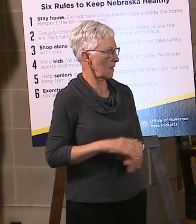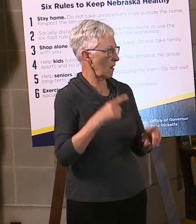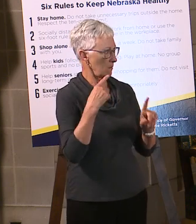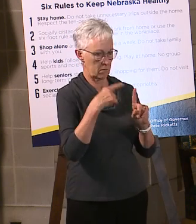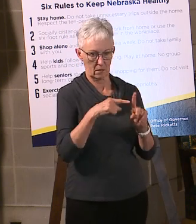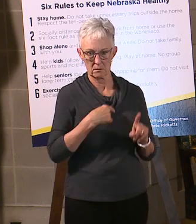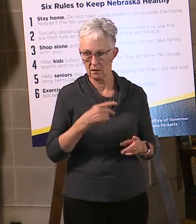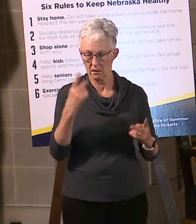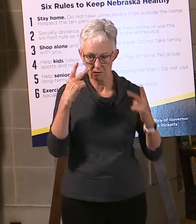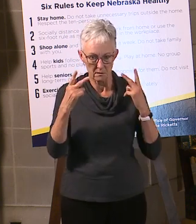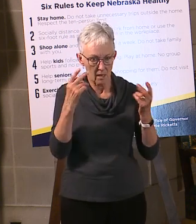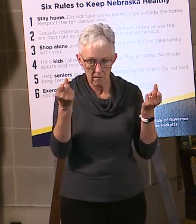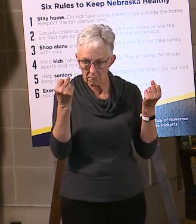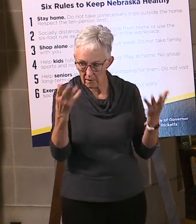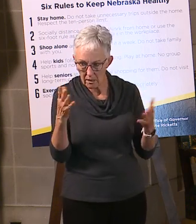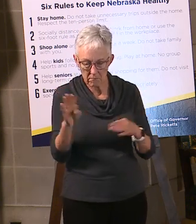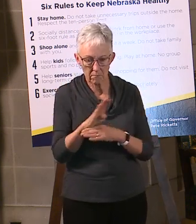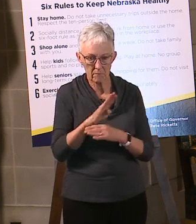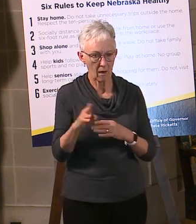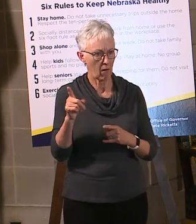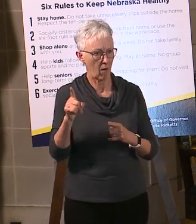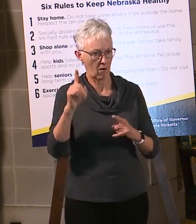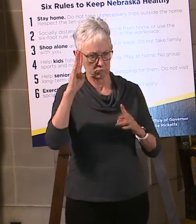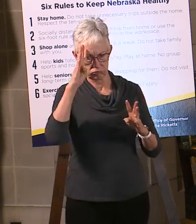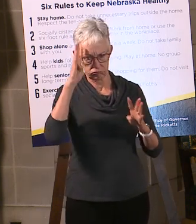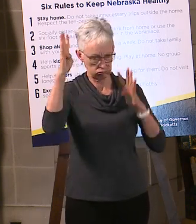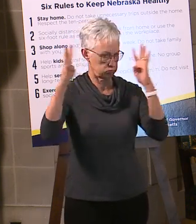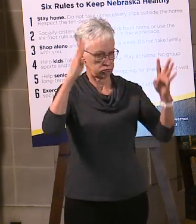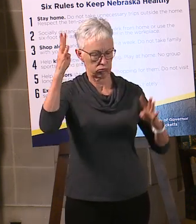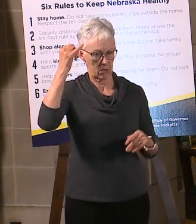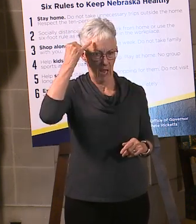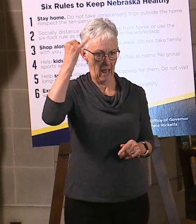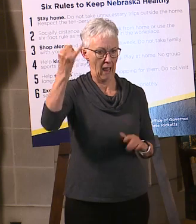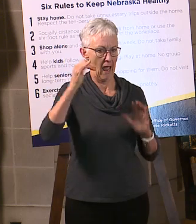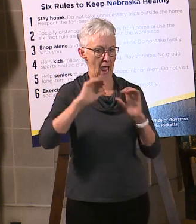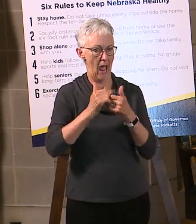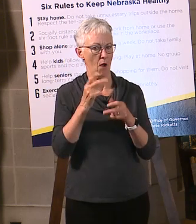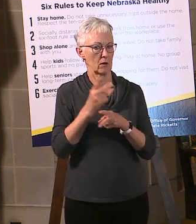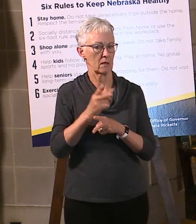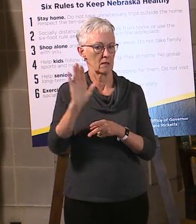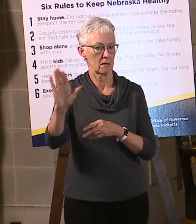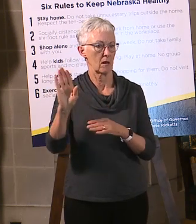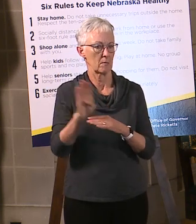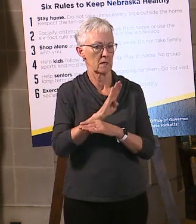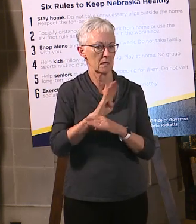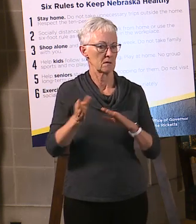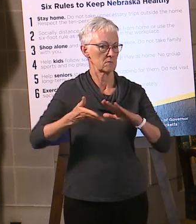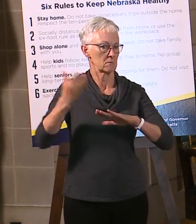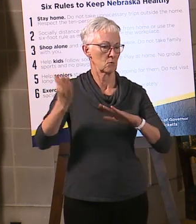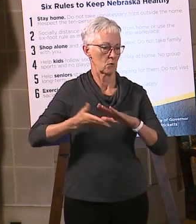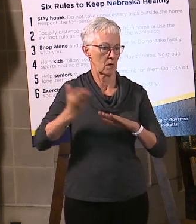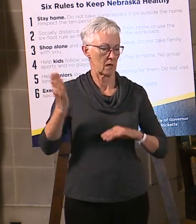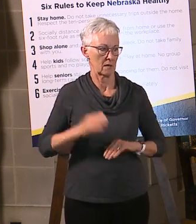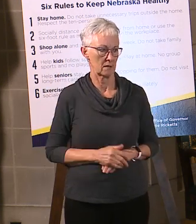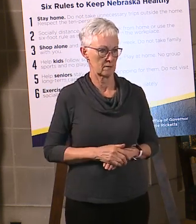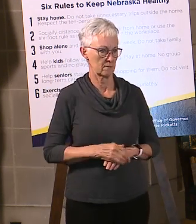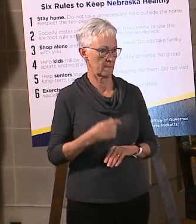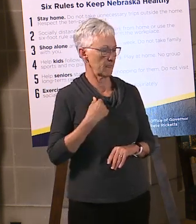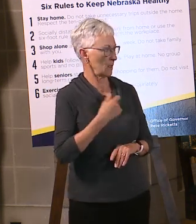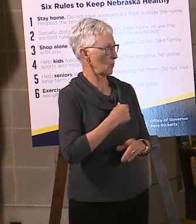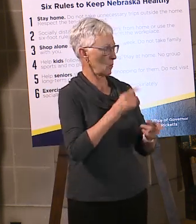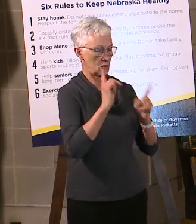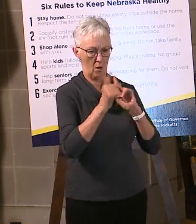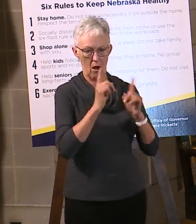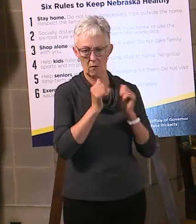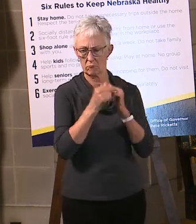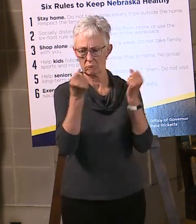about how to keep your business going. Our team at the Nebraska Business Development Center talks weekly and the stories that we're